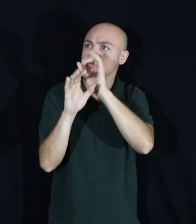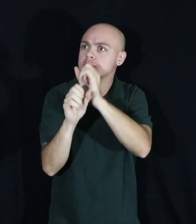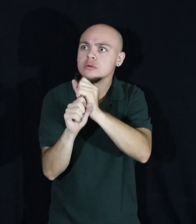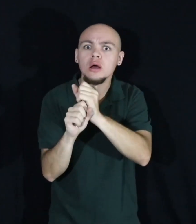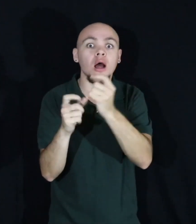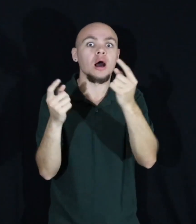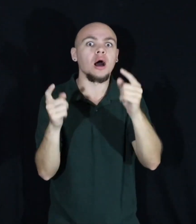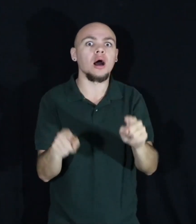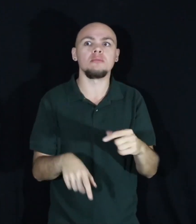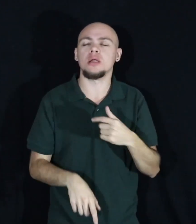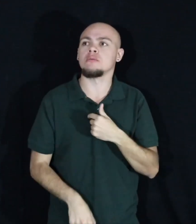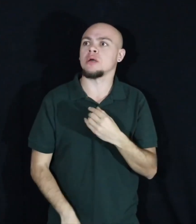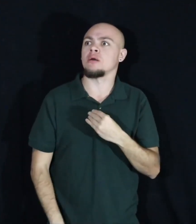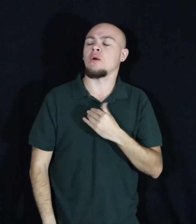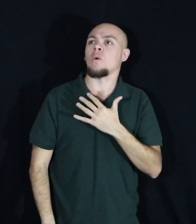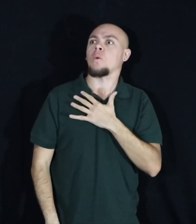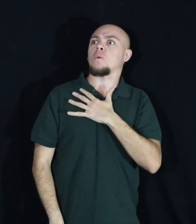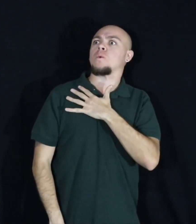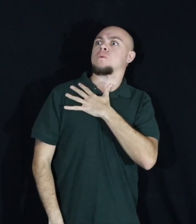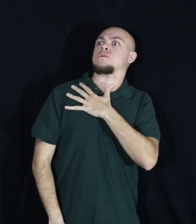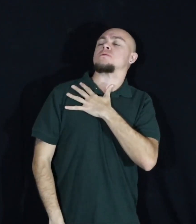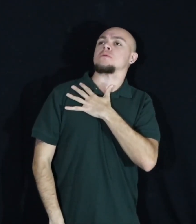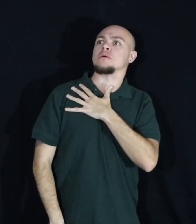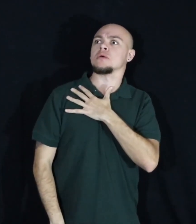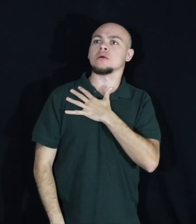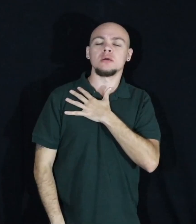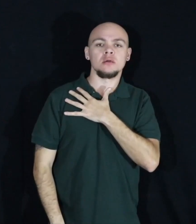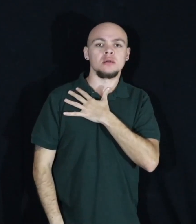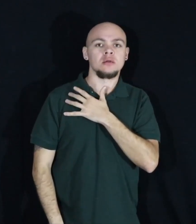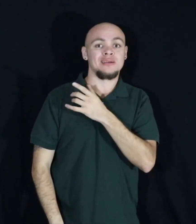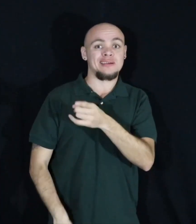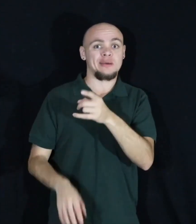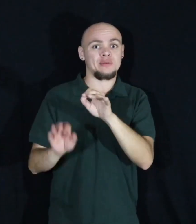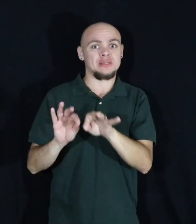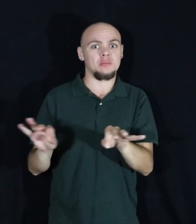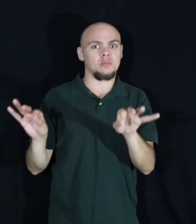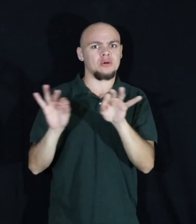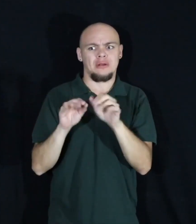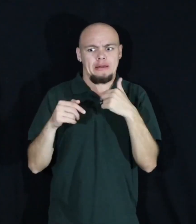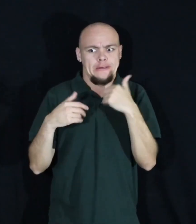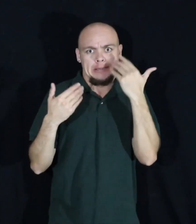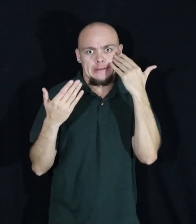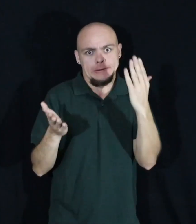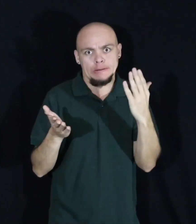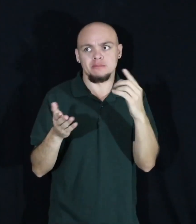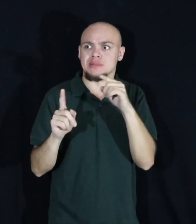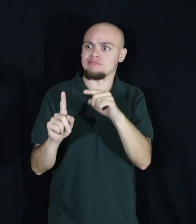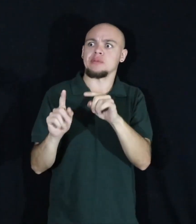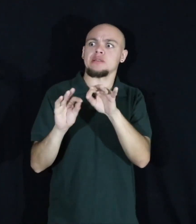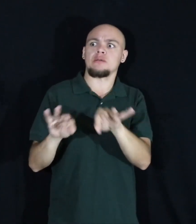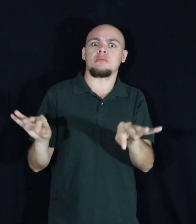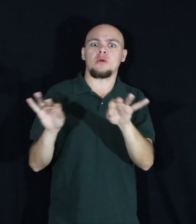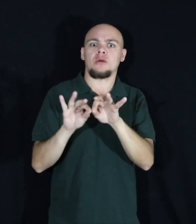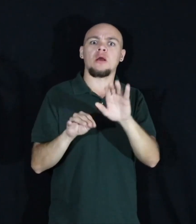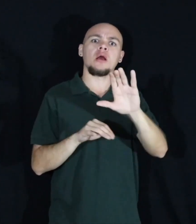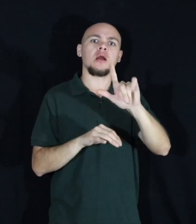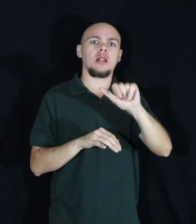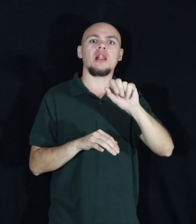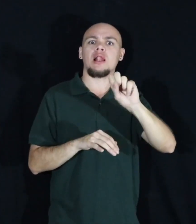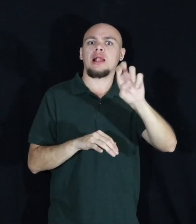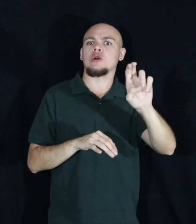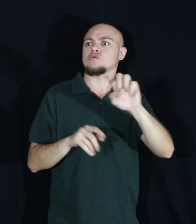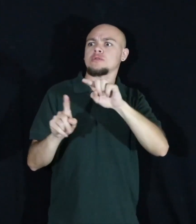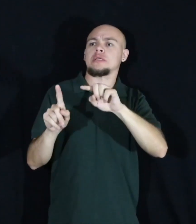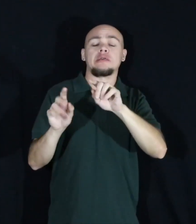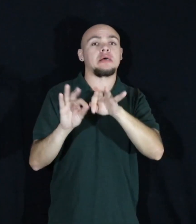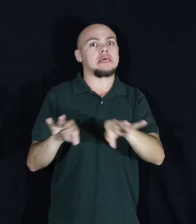happened? It moved me. And it moved me not because it was important. I didn't know it was important. In fact, it's very important. Klaus Oldenburg is significantly